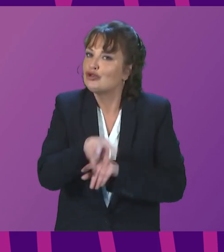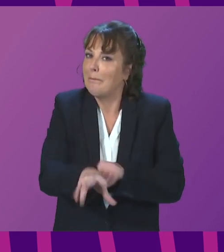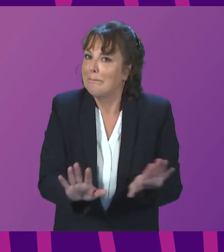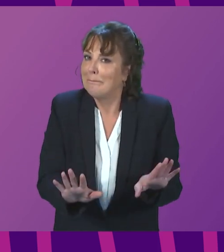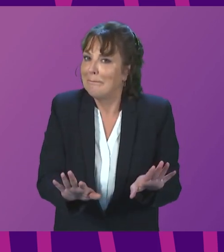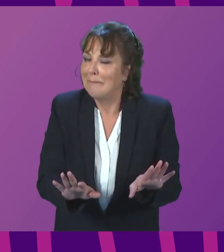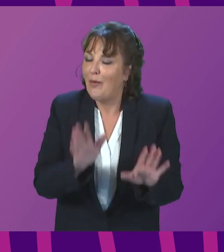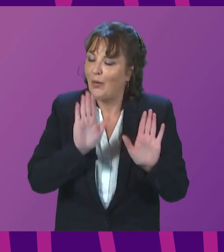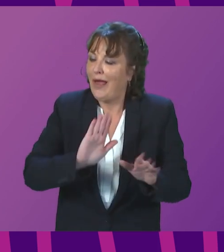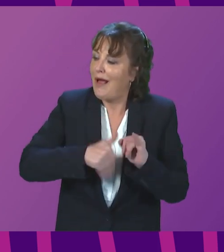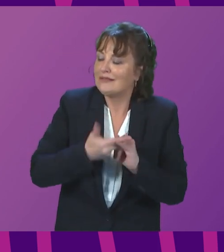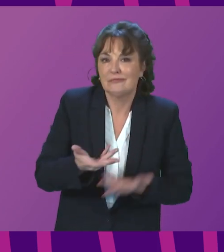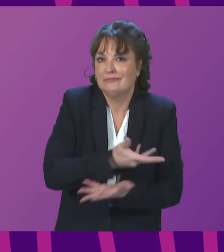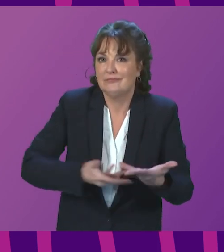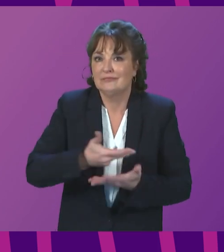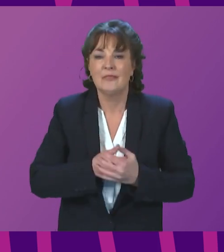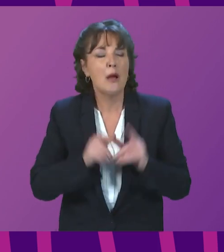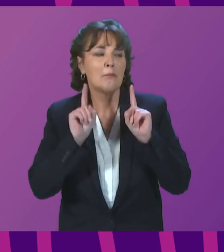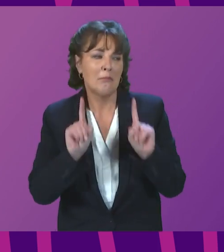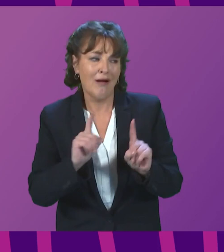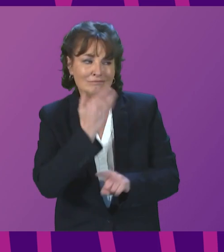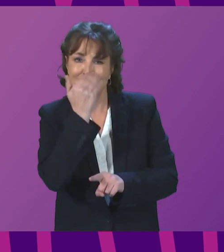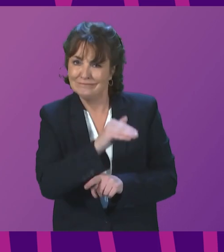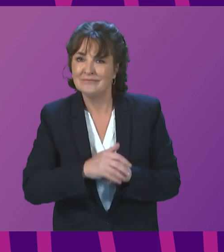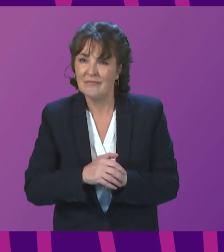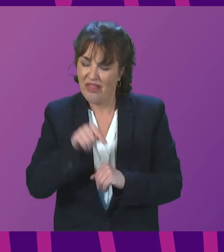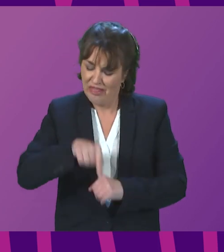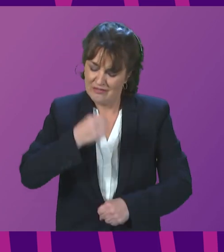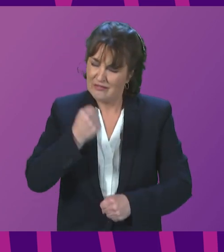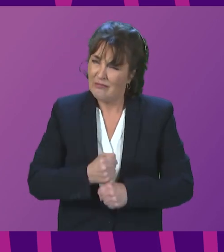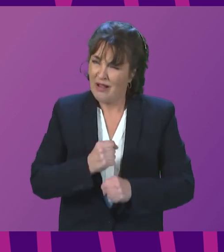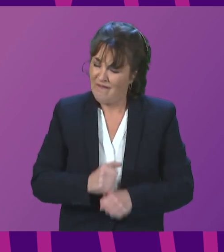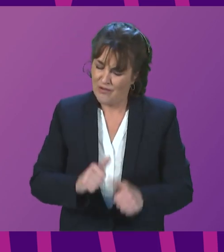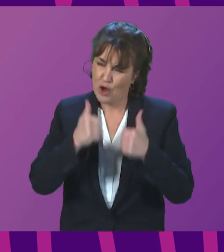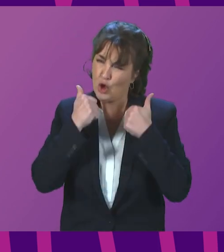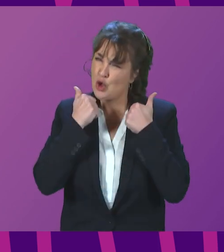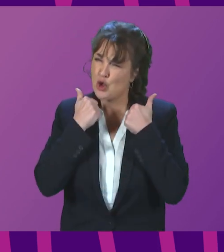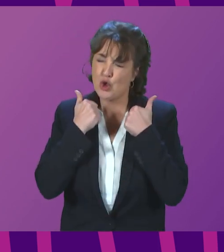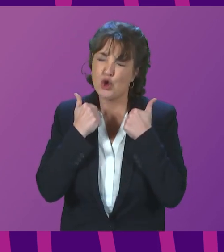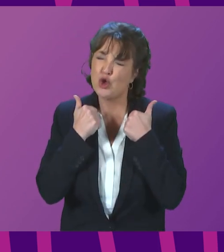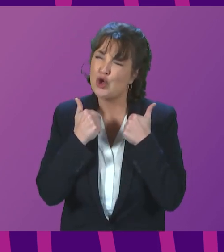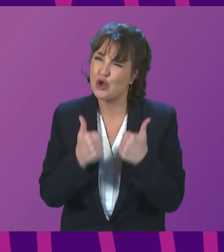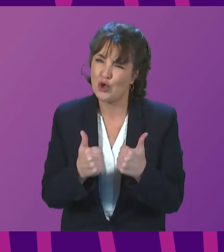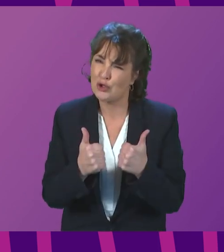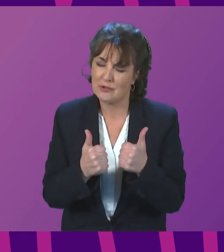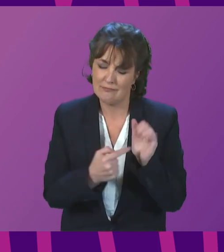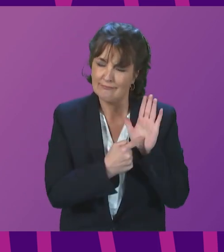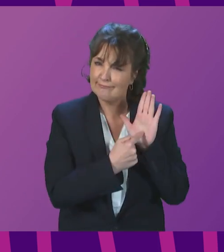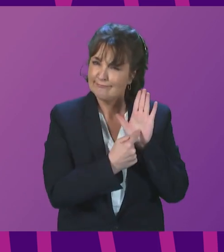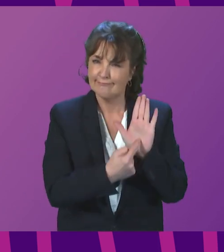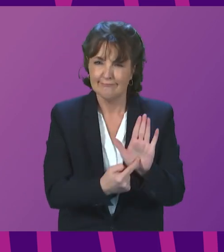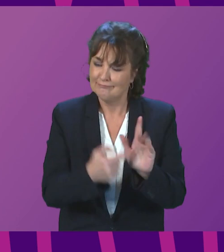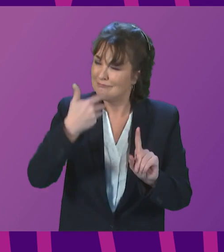of that. But what I will say is that this government has a very, very strong record of no compulsory redundancies within